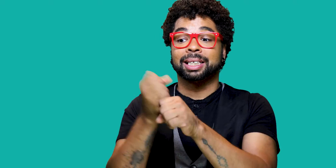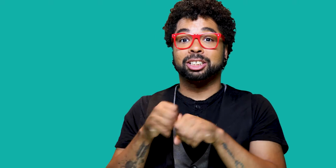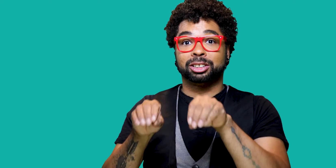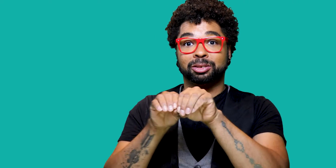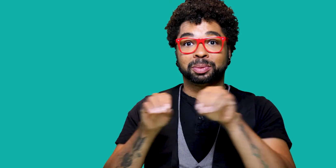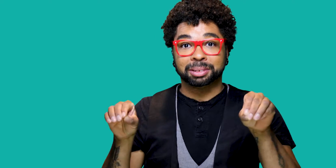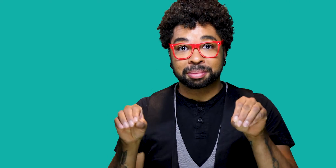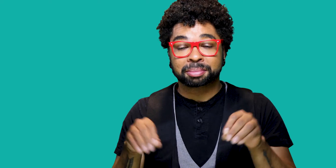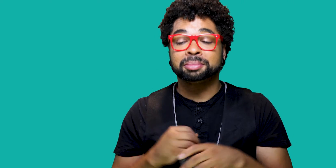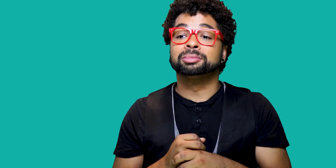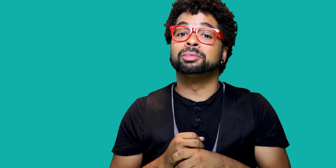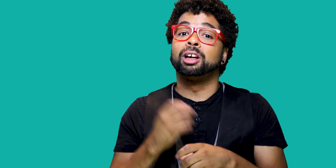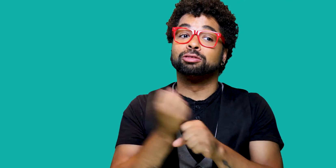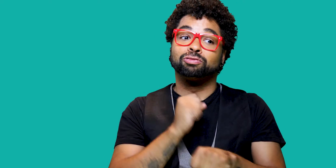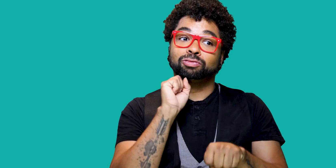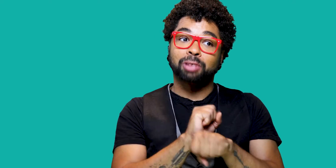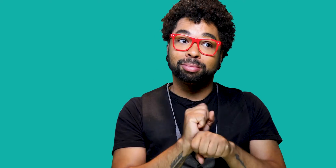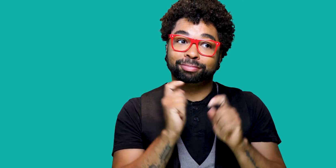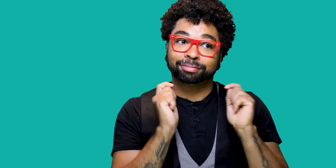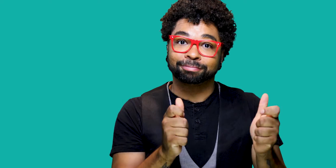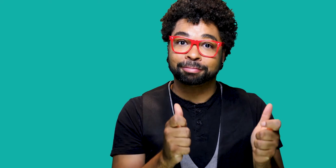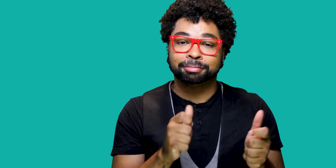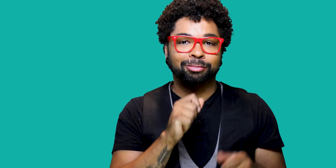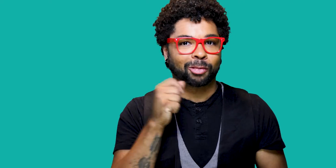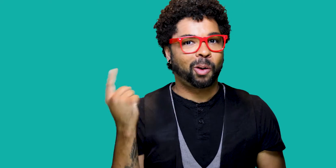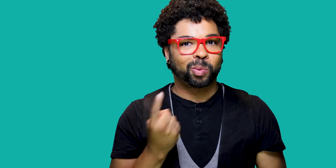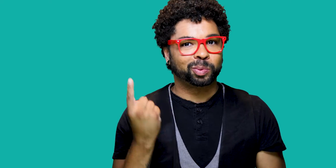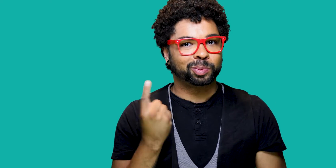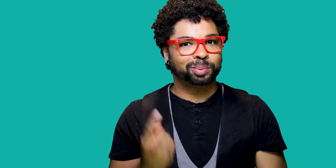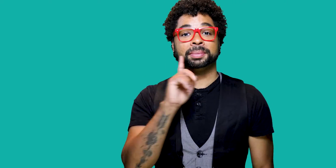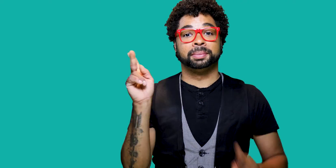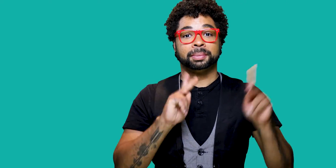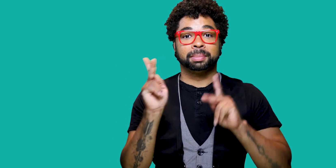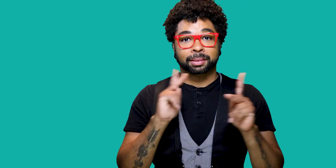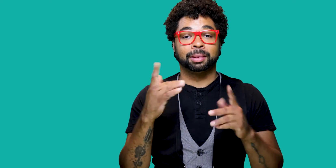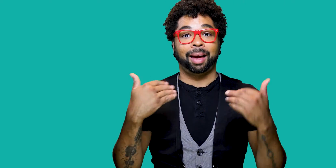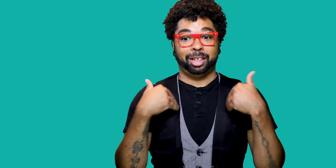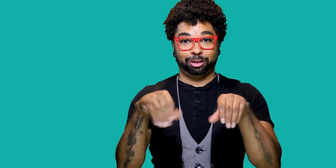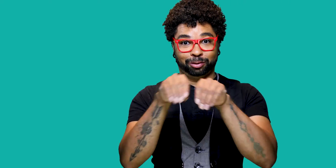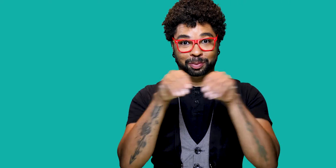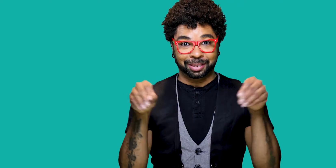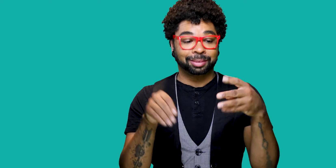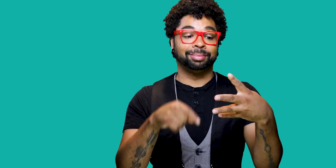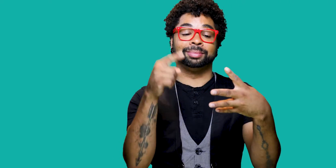Getting a degree does not always lead to immediate employment. Deaf people with degrees in either biology,